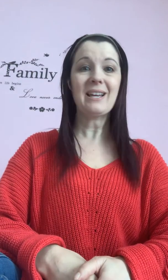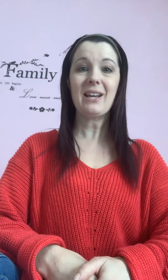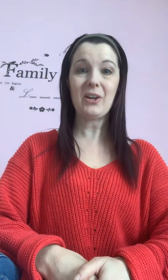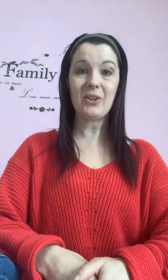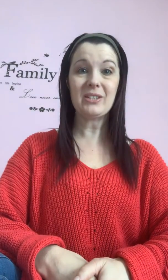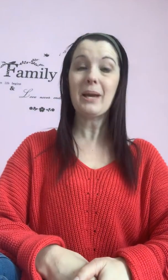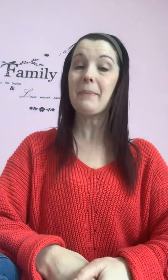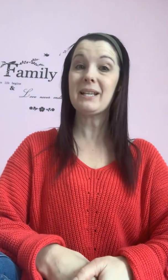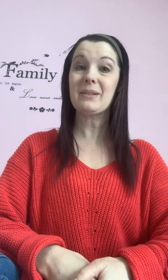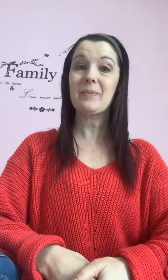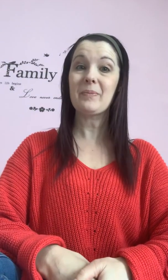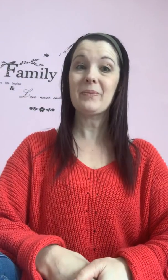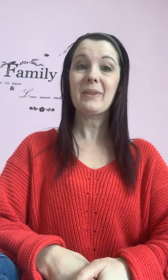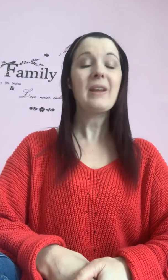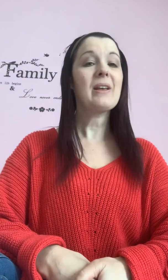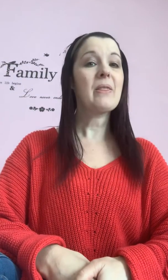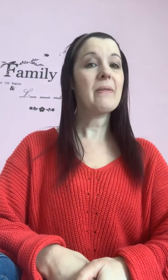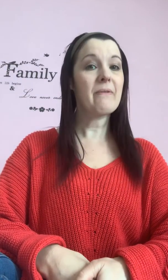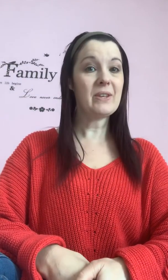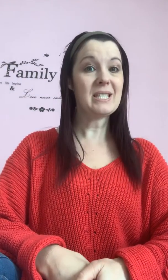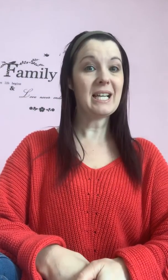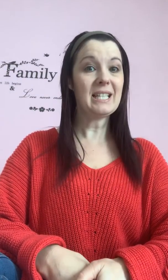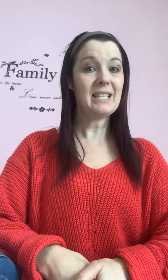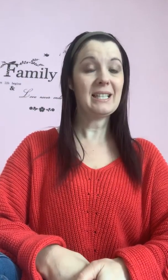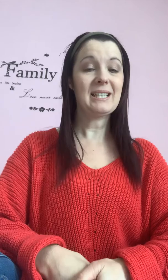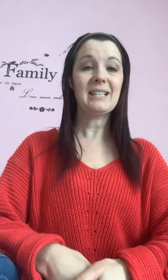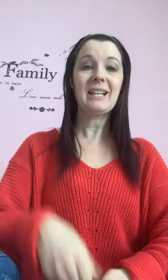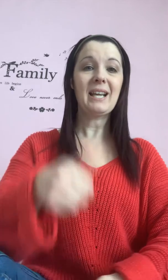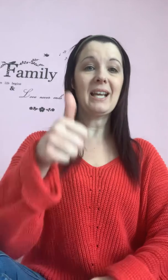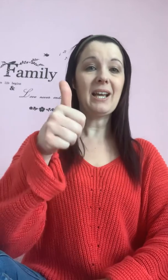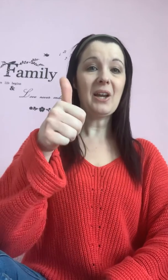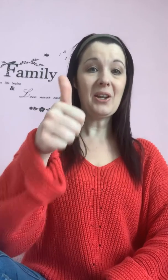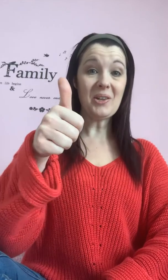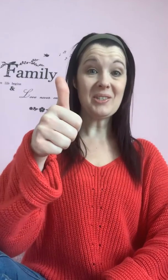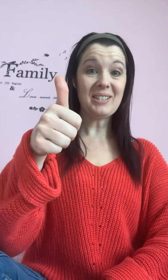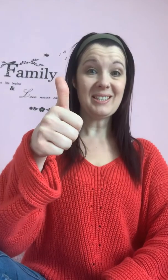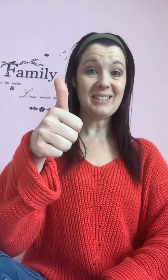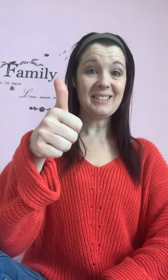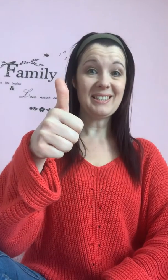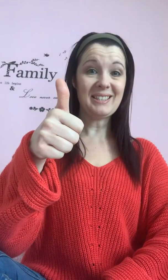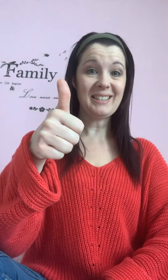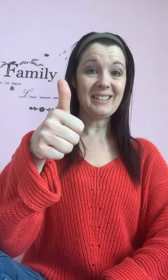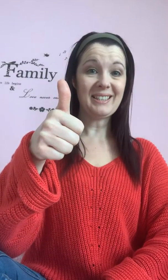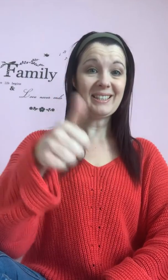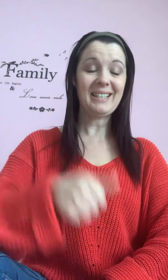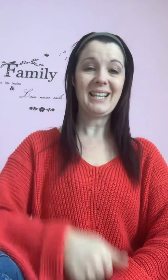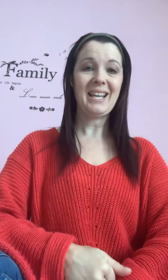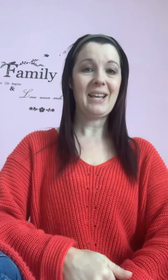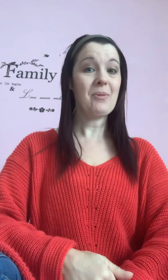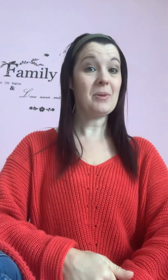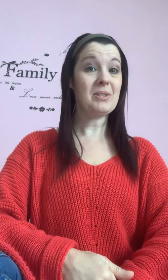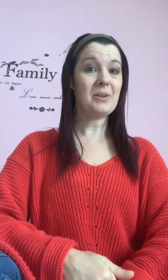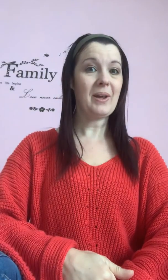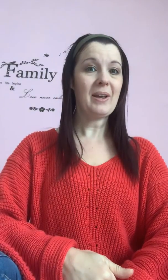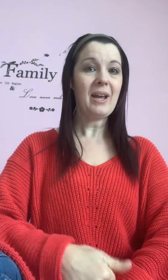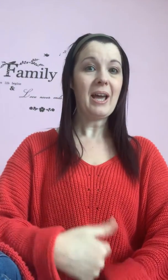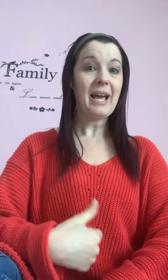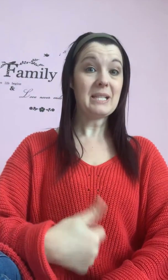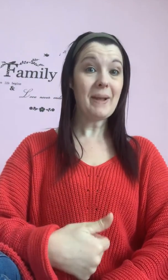good and bad. The first sign, good. If you want to expand